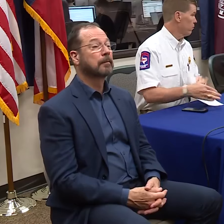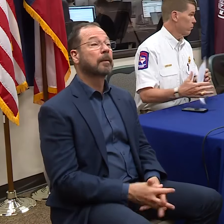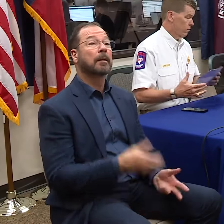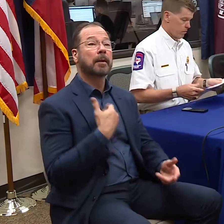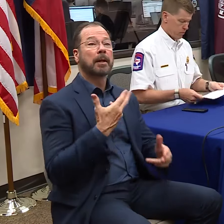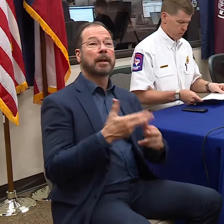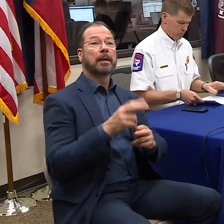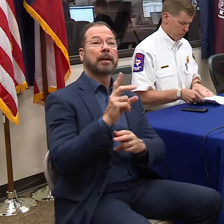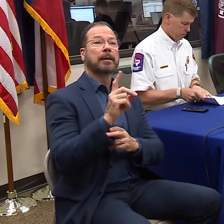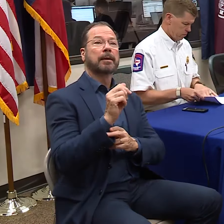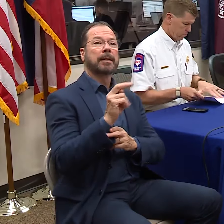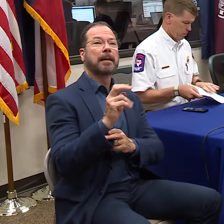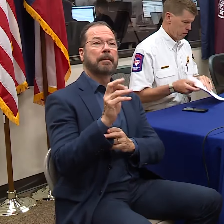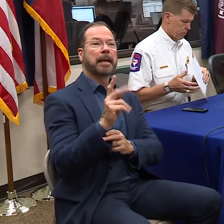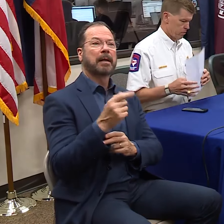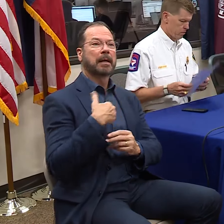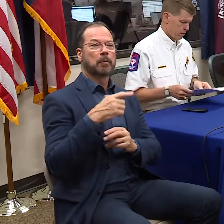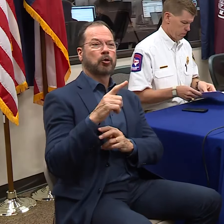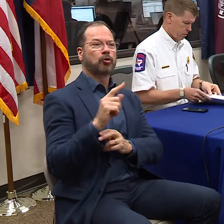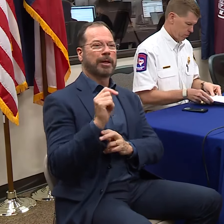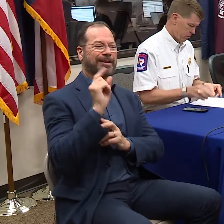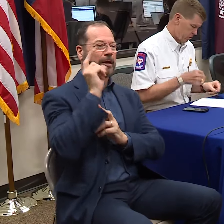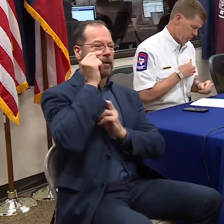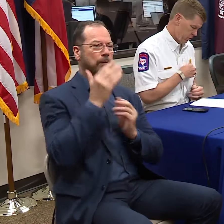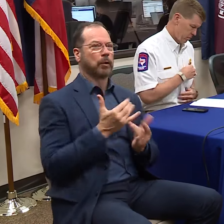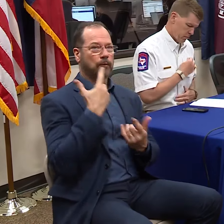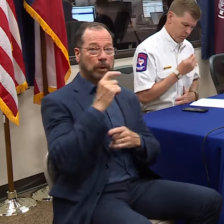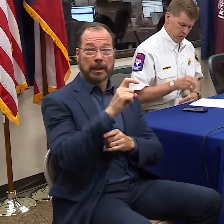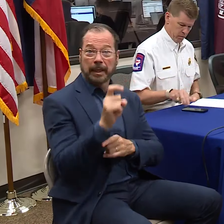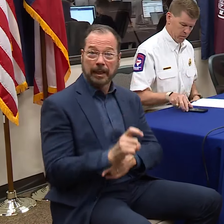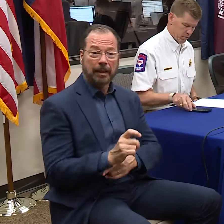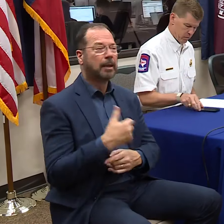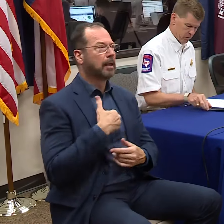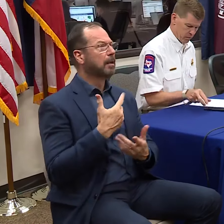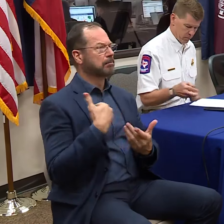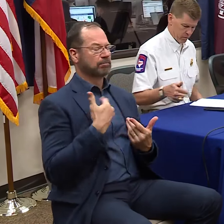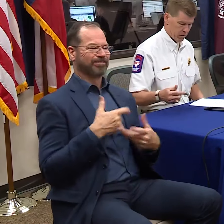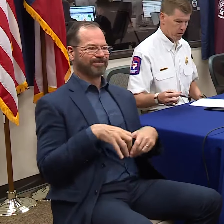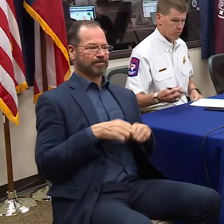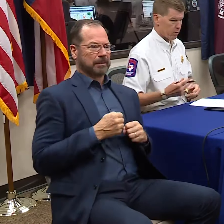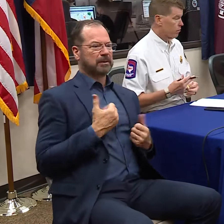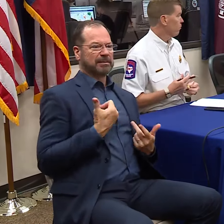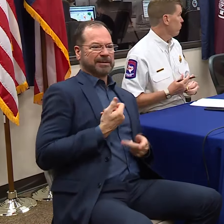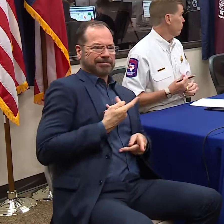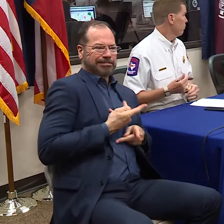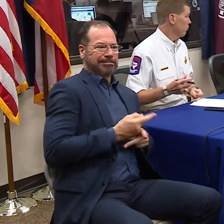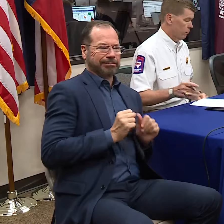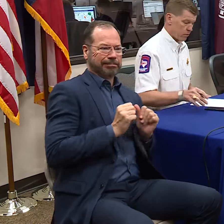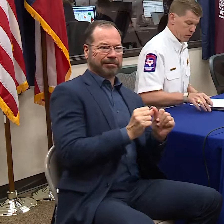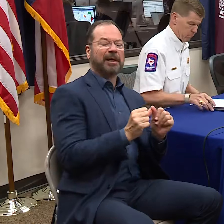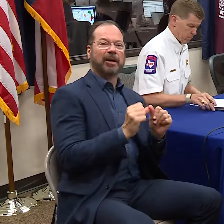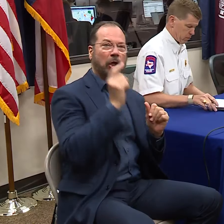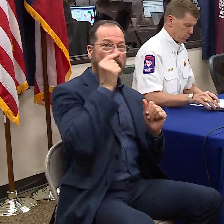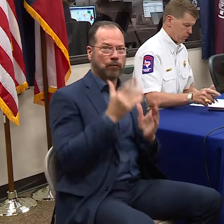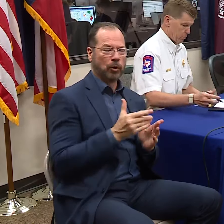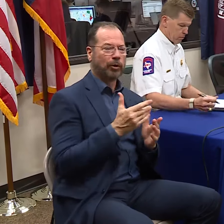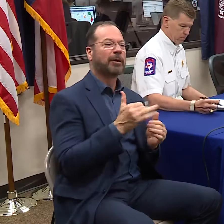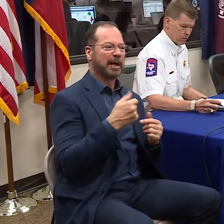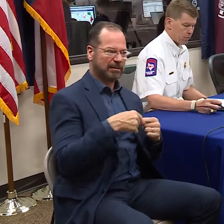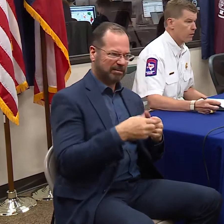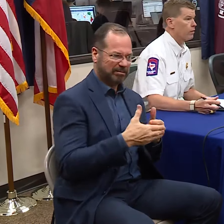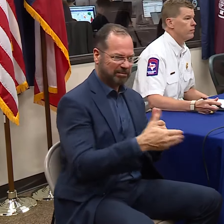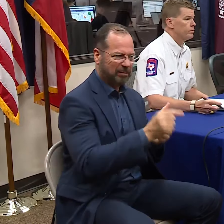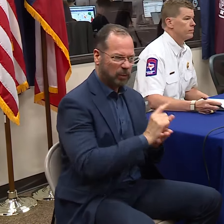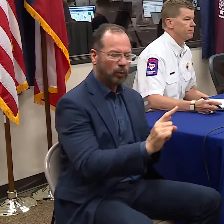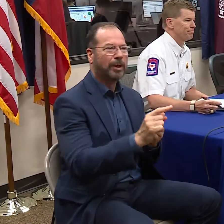My name is Dan Patrick, I'm the lieutenant governor of Texas and acting governor for most of the last weeks in the coming weeks. ...deal